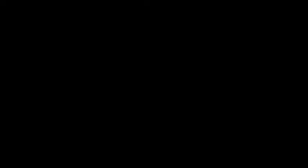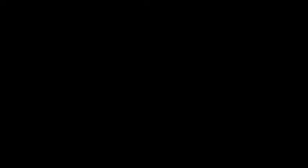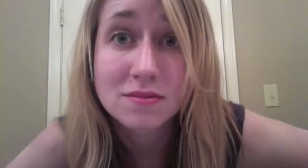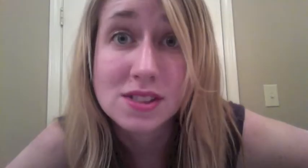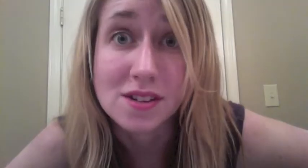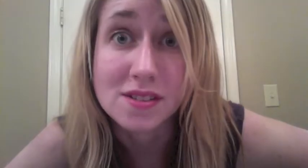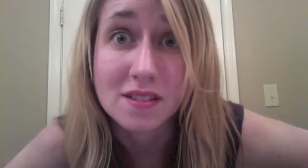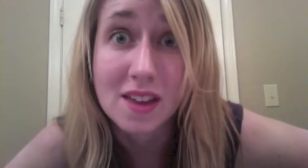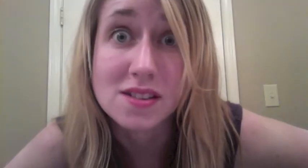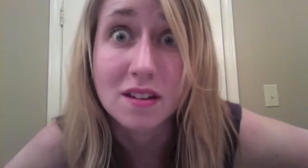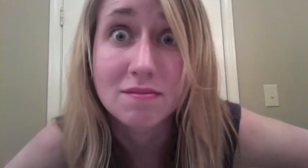Seriously, that's it.